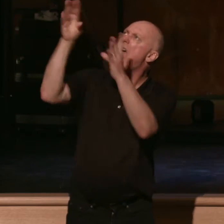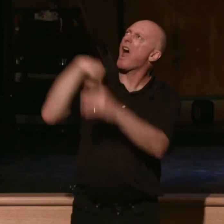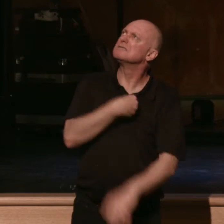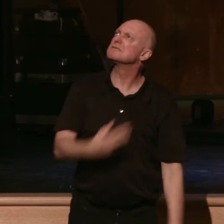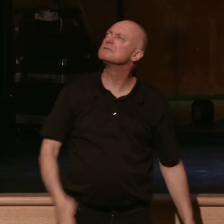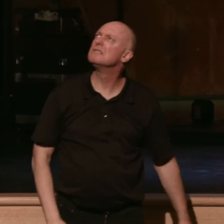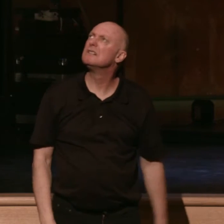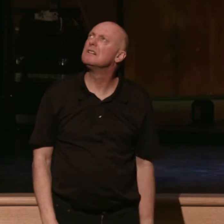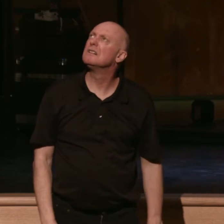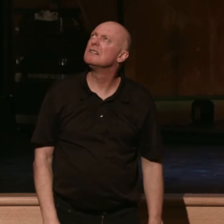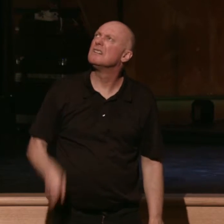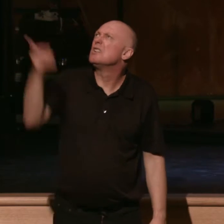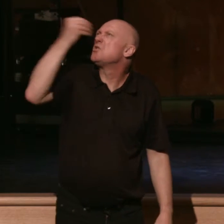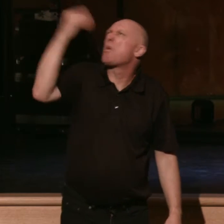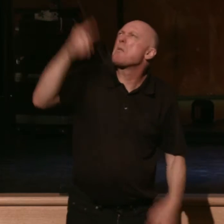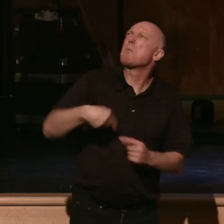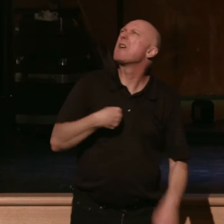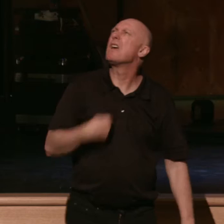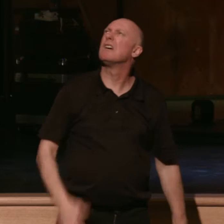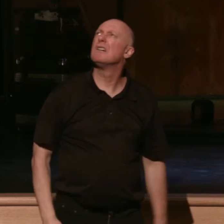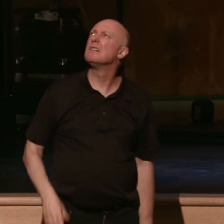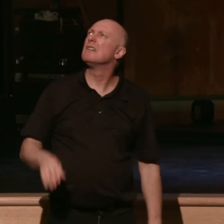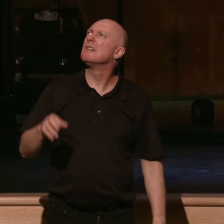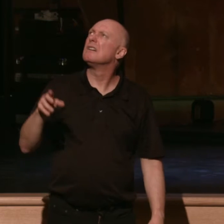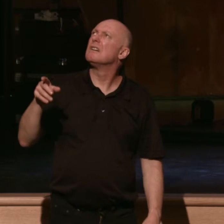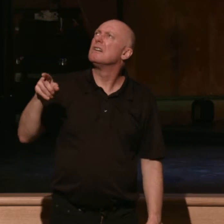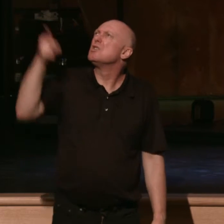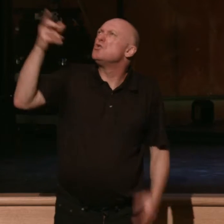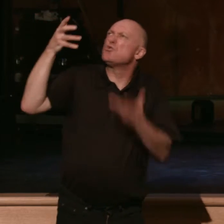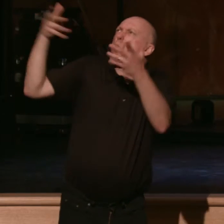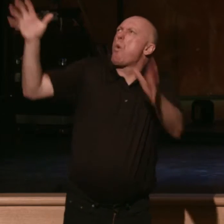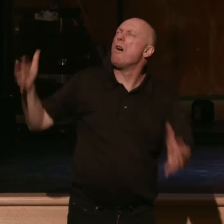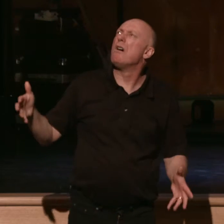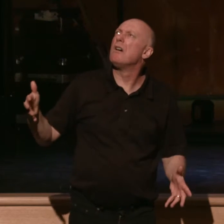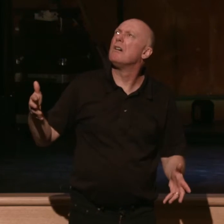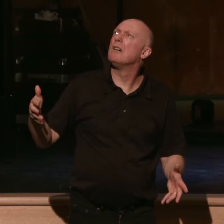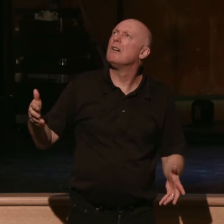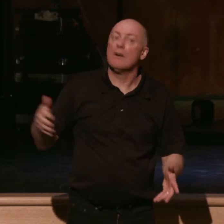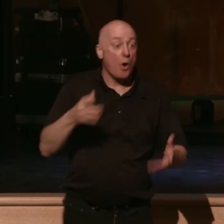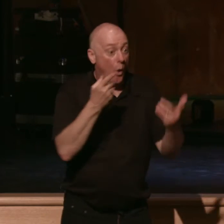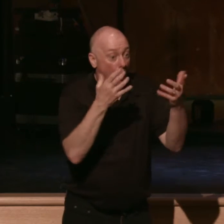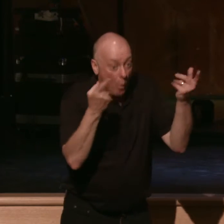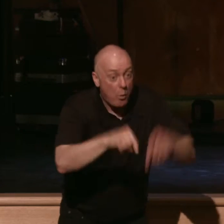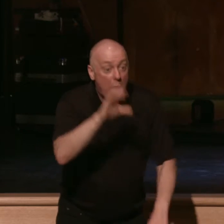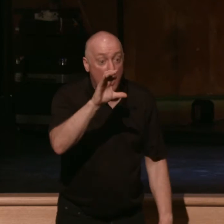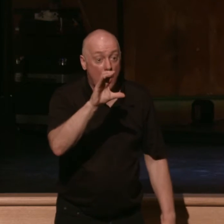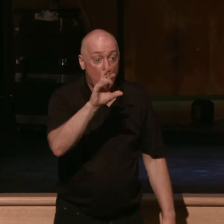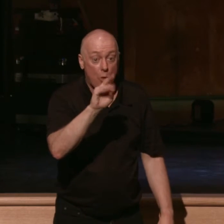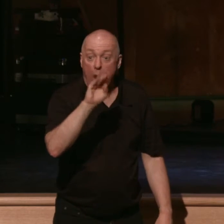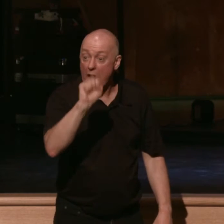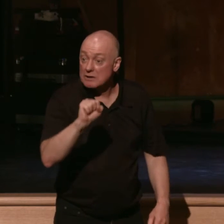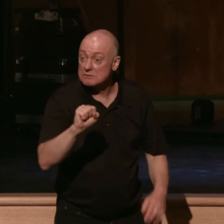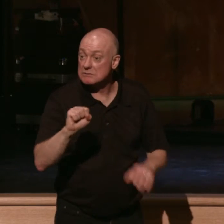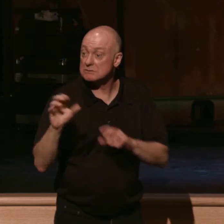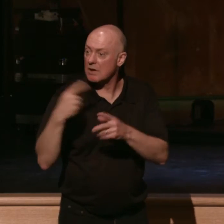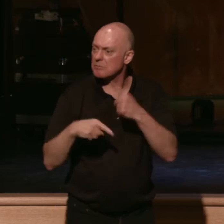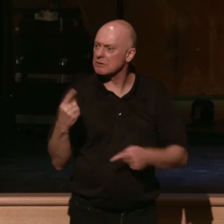He doesn't care. He doesn't want. When crisis comes, not only will I do what I want, but I will also now